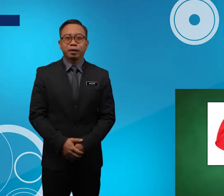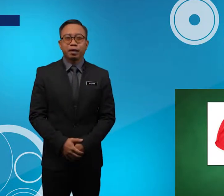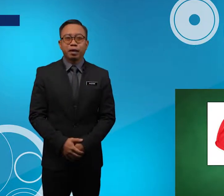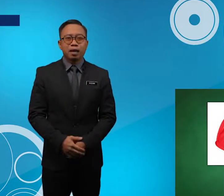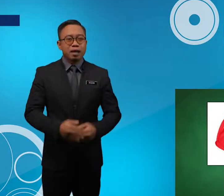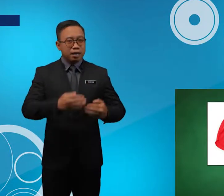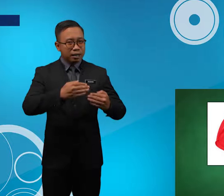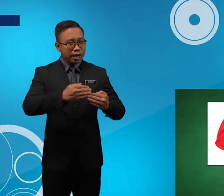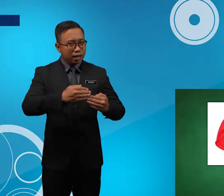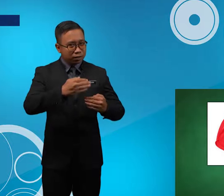Next